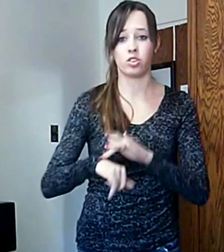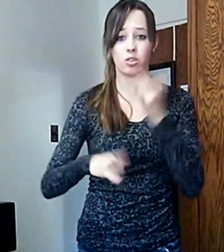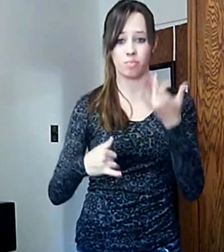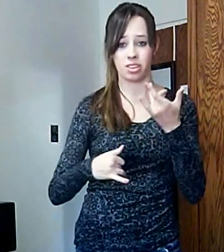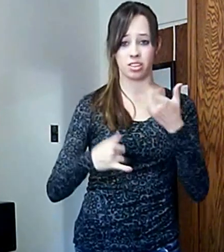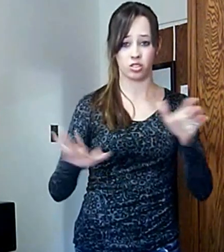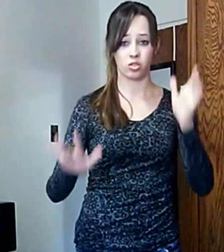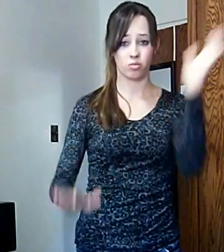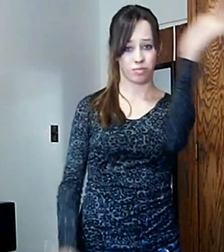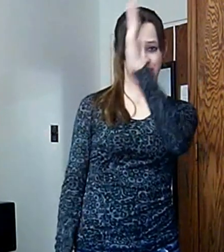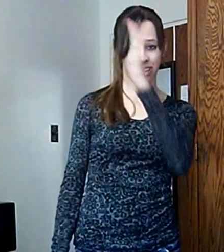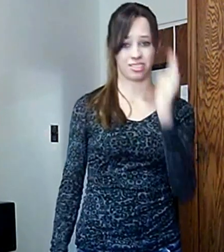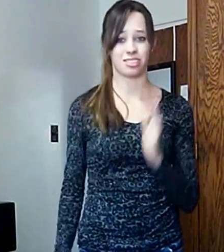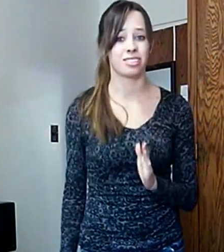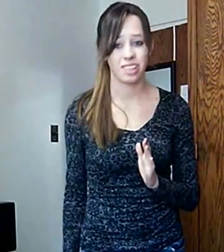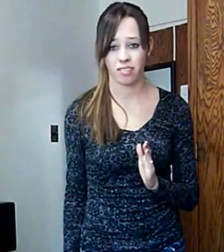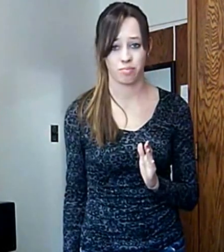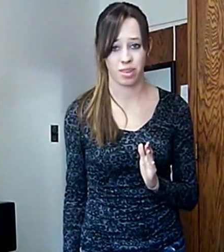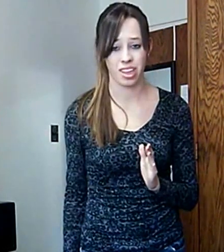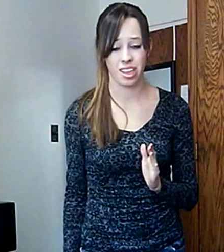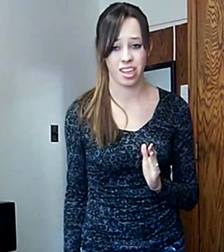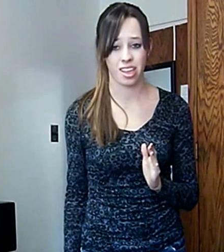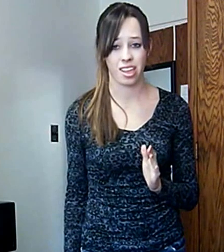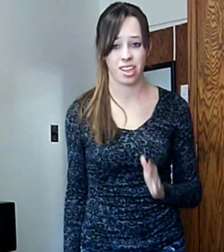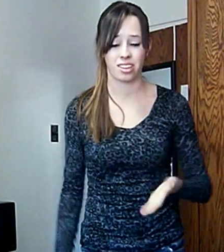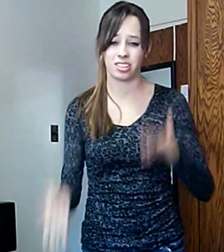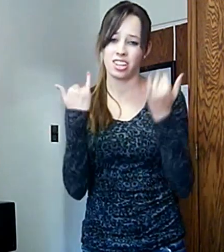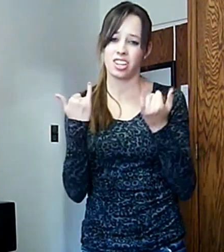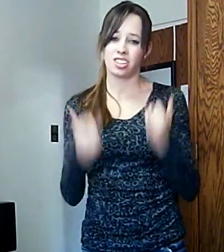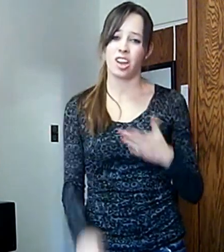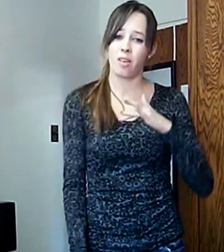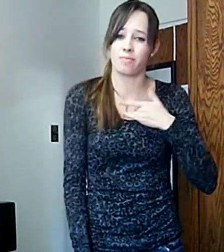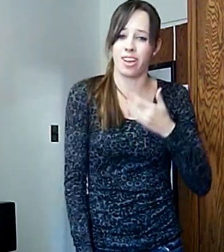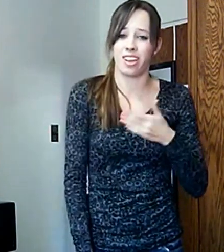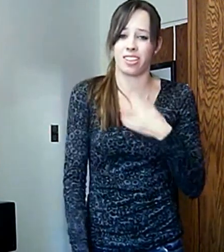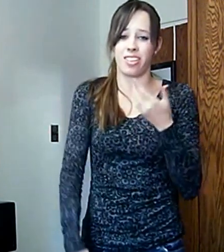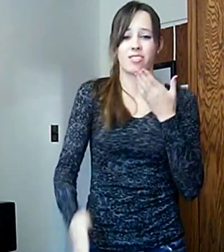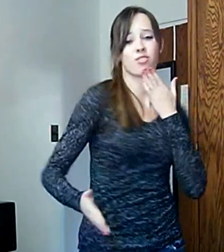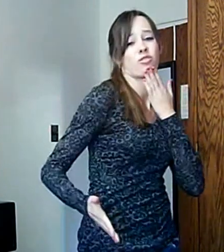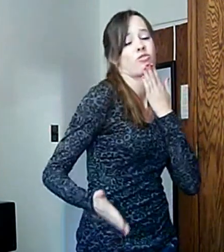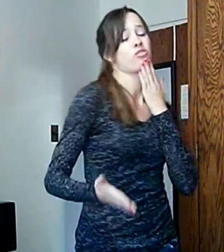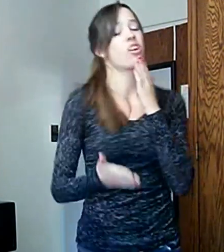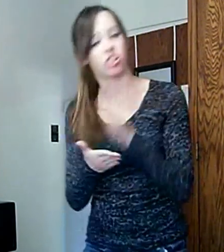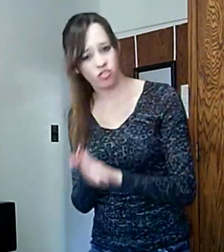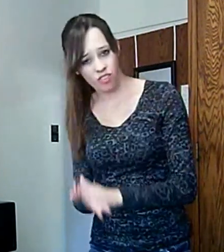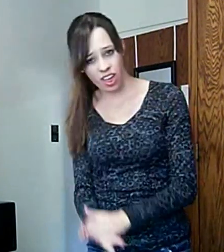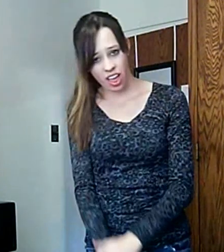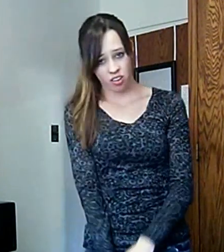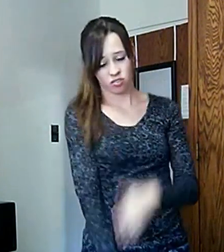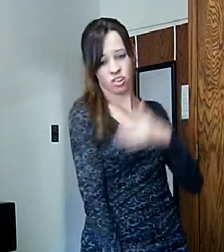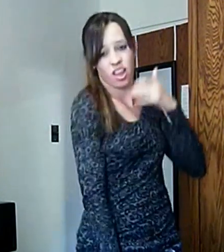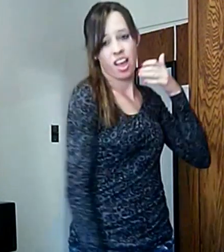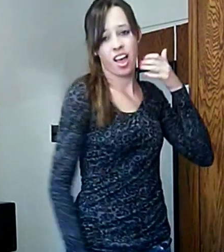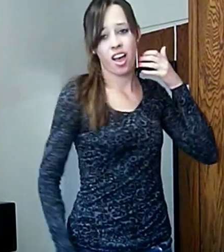blew me to places I've never been Now I'm lying on the cold hard ground Oh,